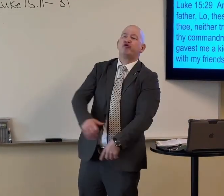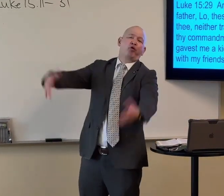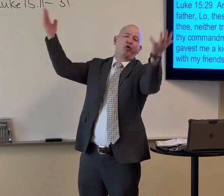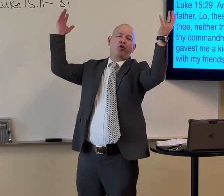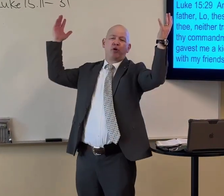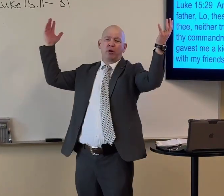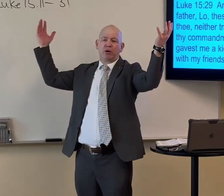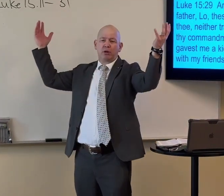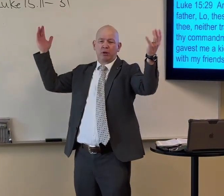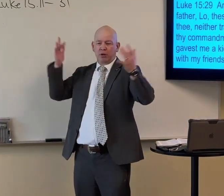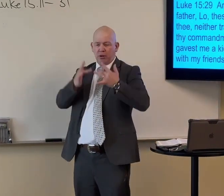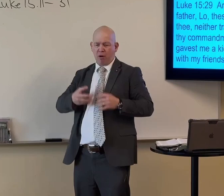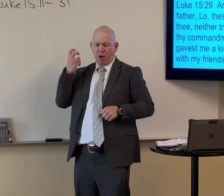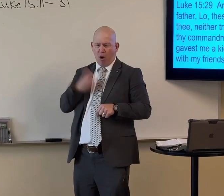Say, look at that fool. Look at that idiot.